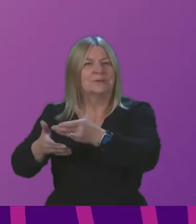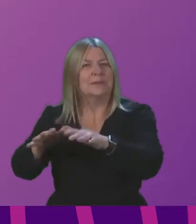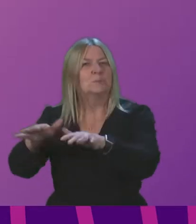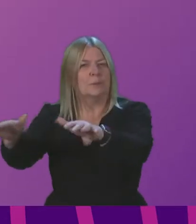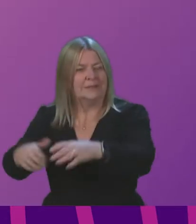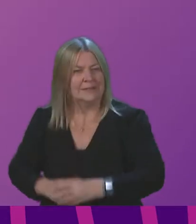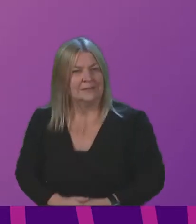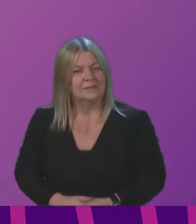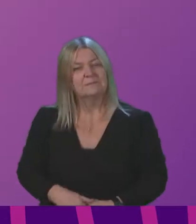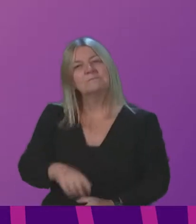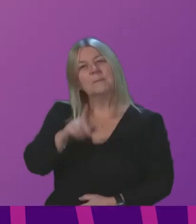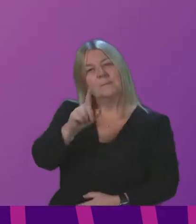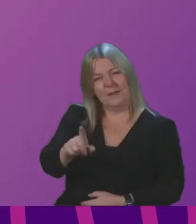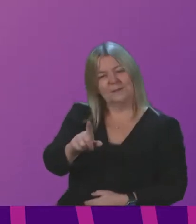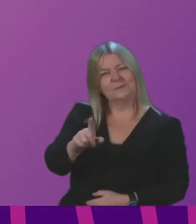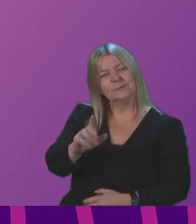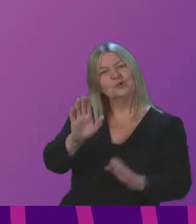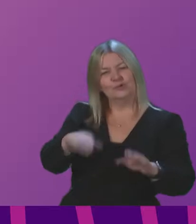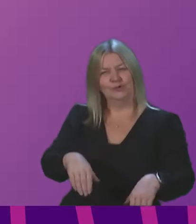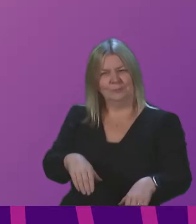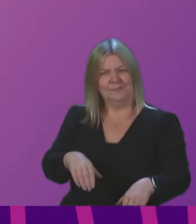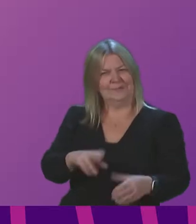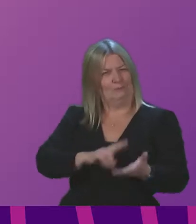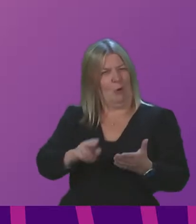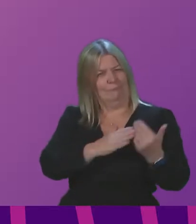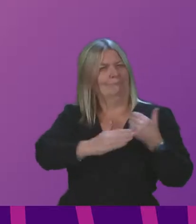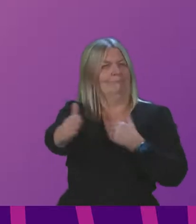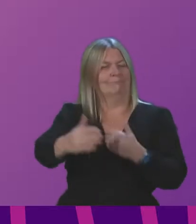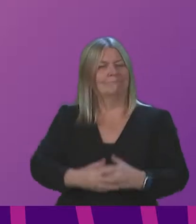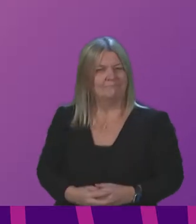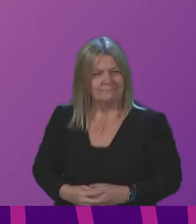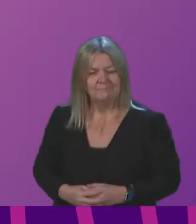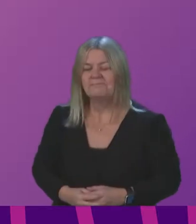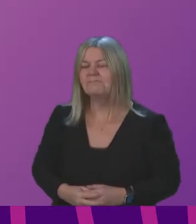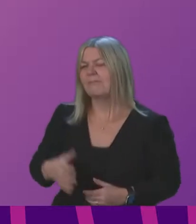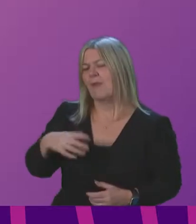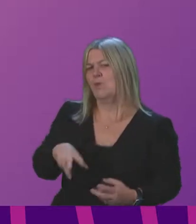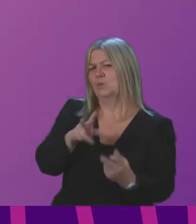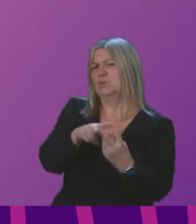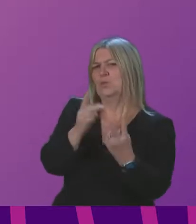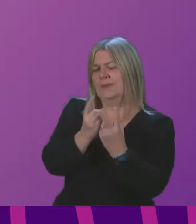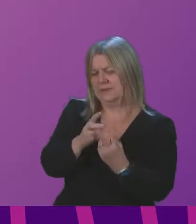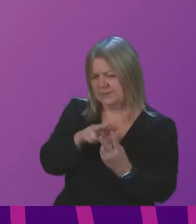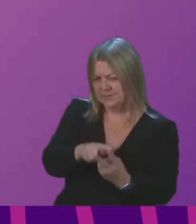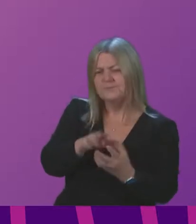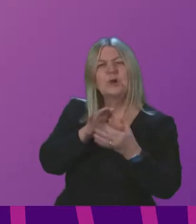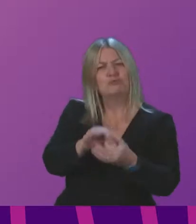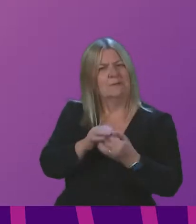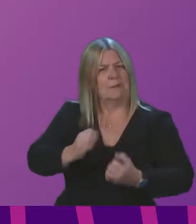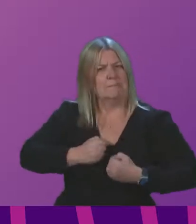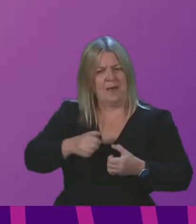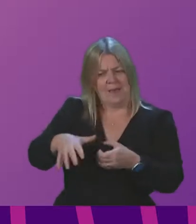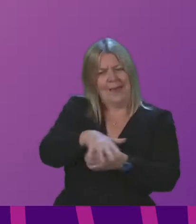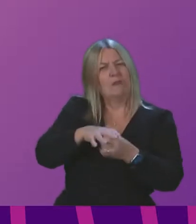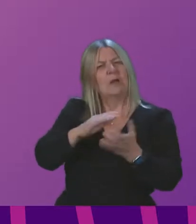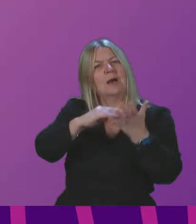democratically elected representative should be comfortable with. Deputy Presiding Officer I want to touch on two issues both relevant to my constituents in South